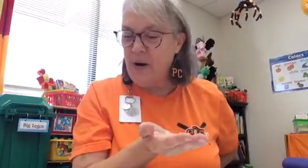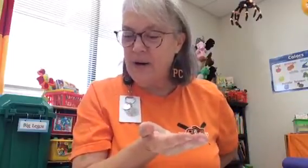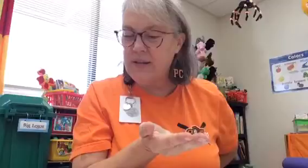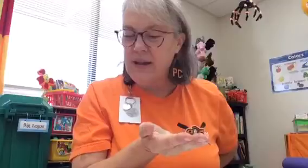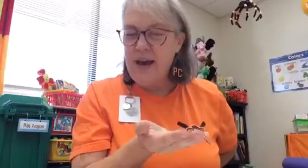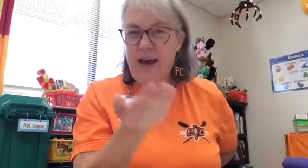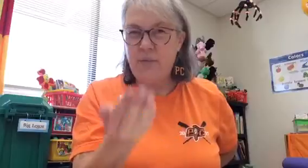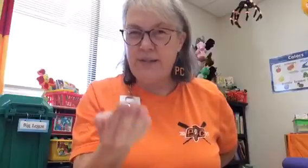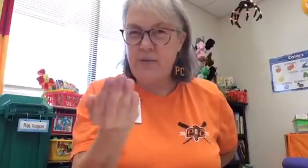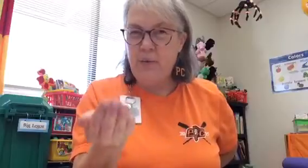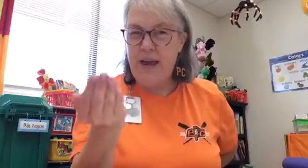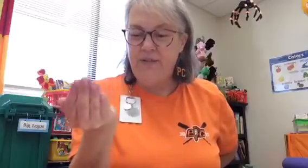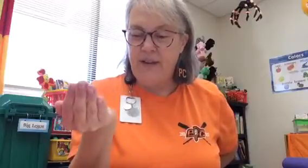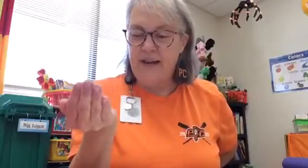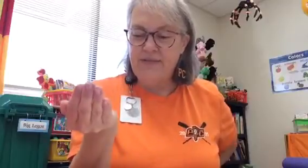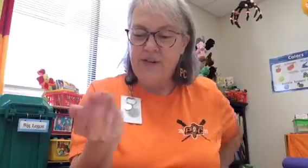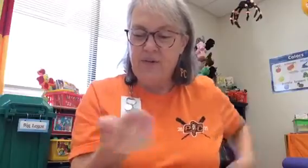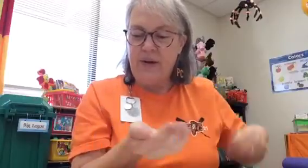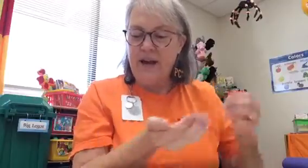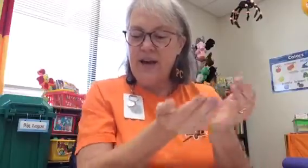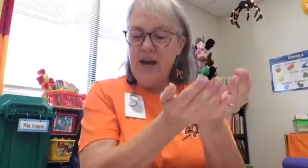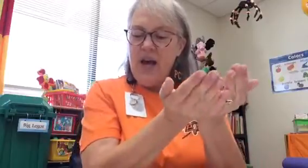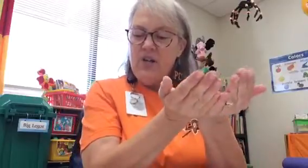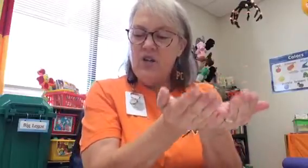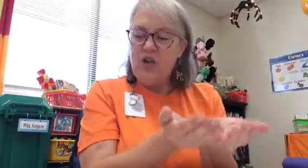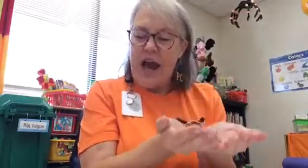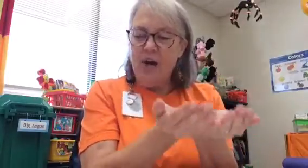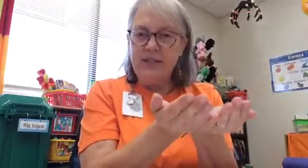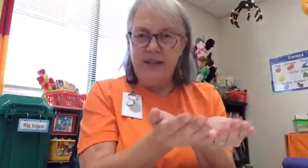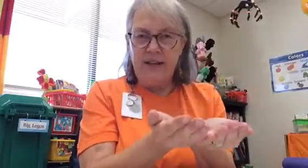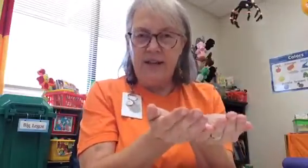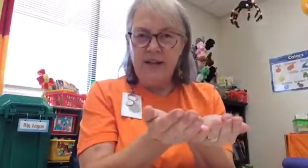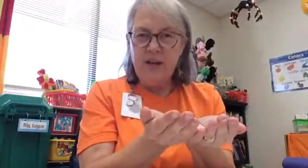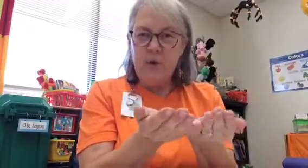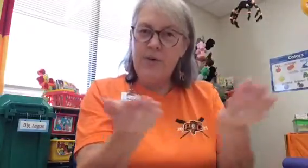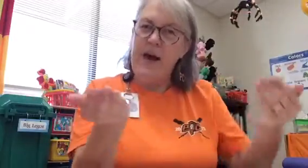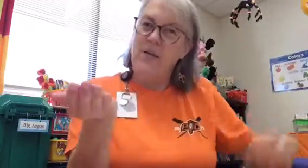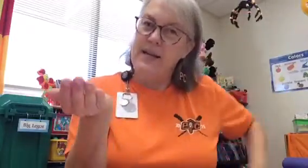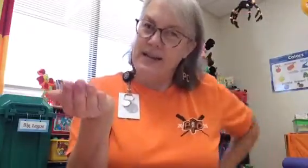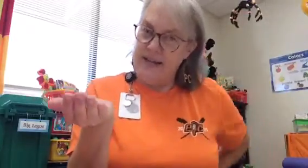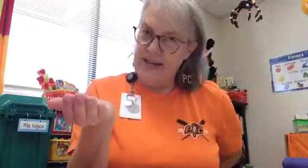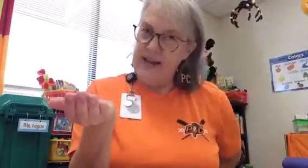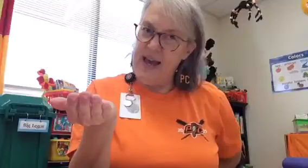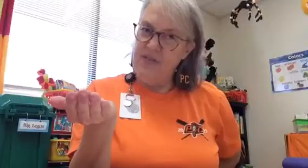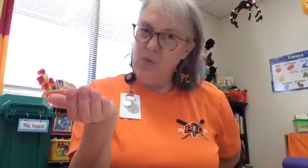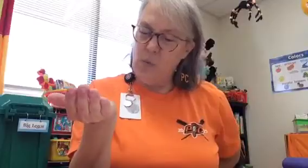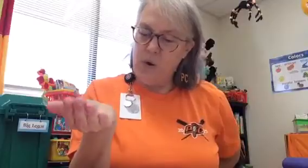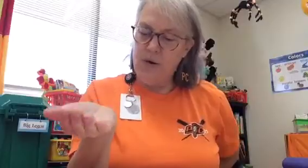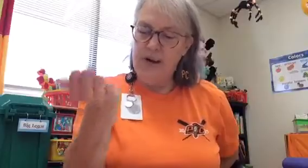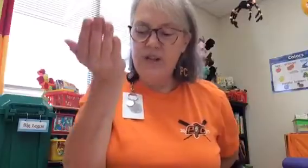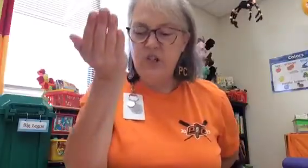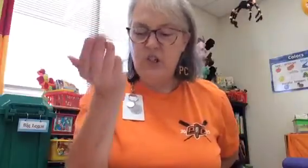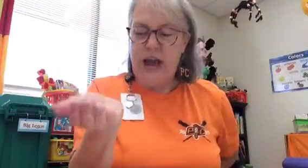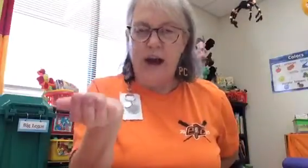part and we'll see what we have left. Ready? Shouted, without id, and the word is shout.